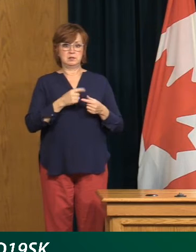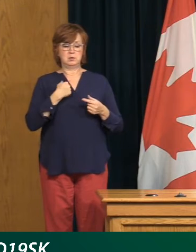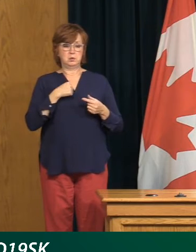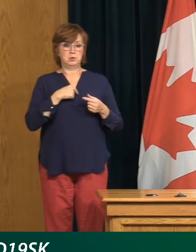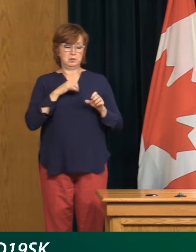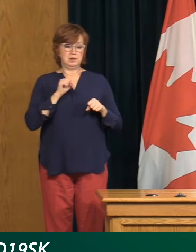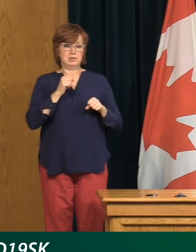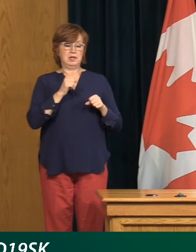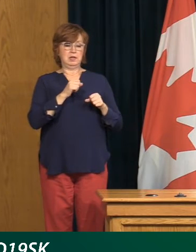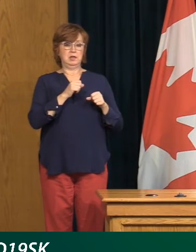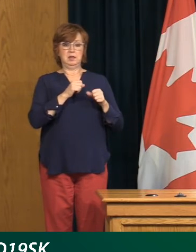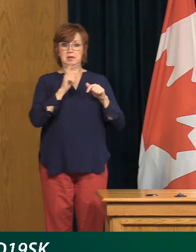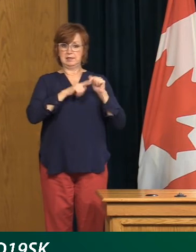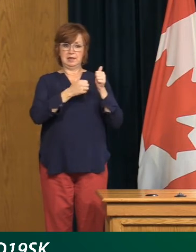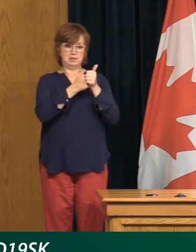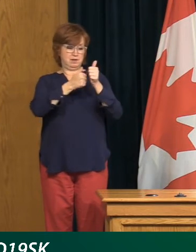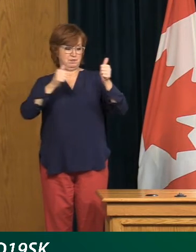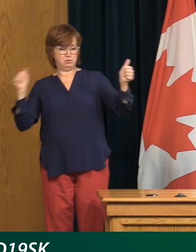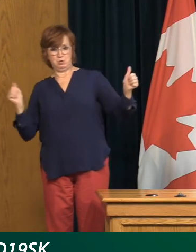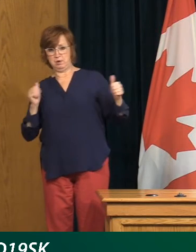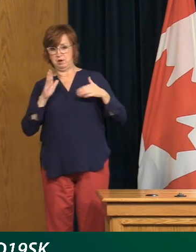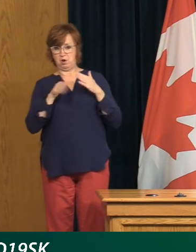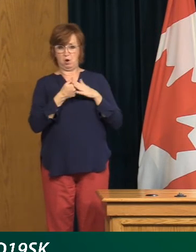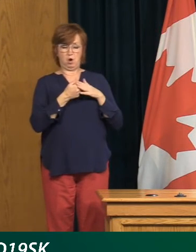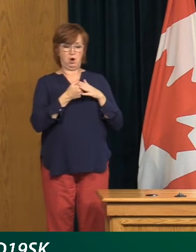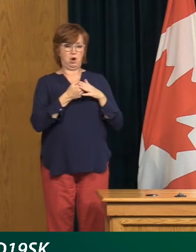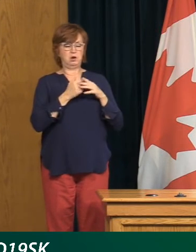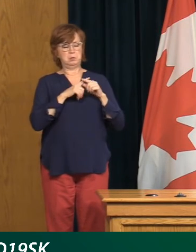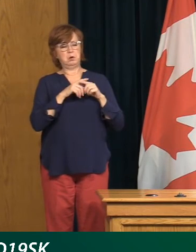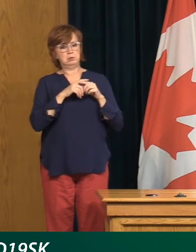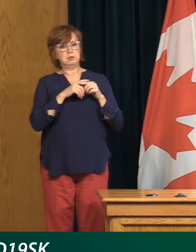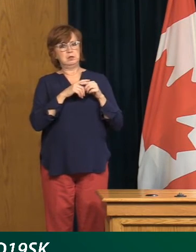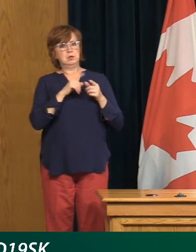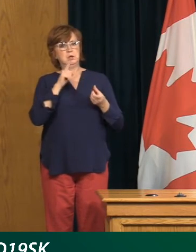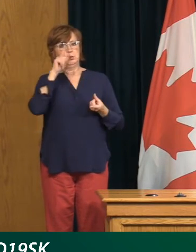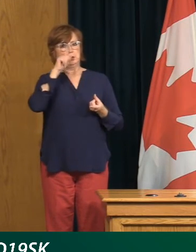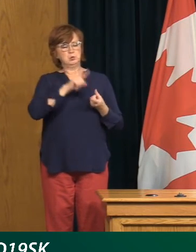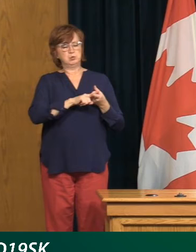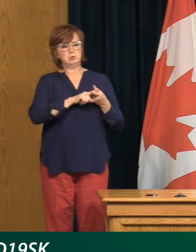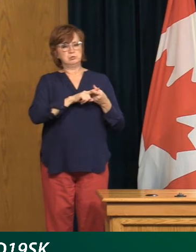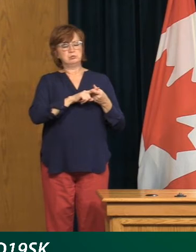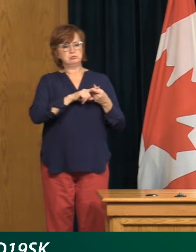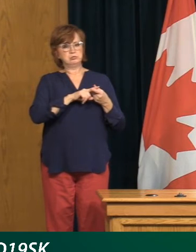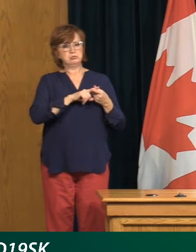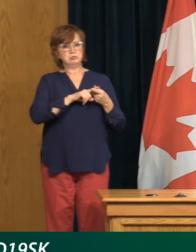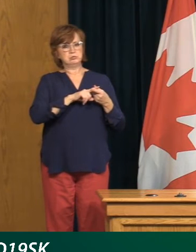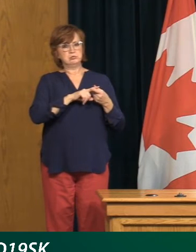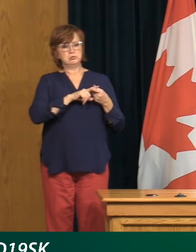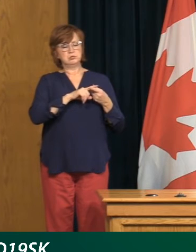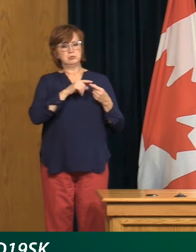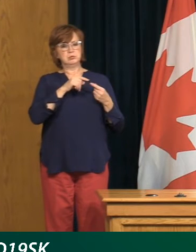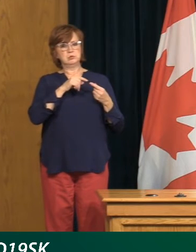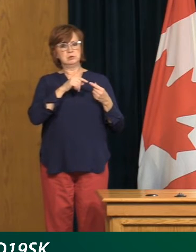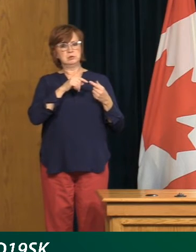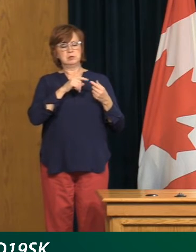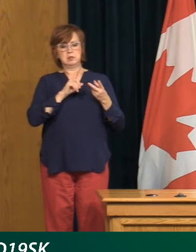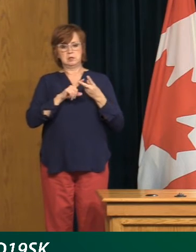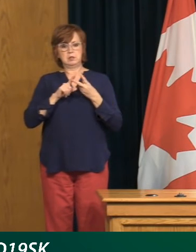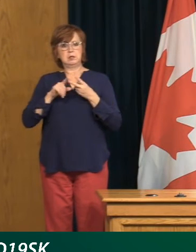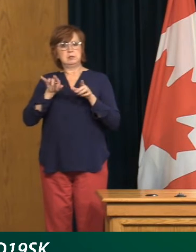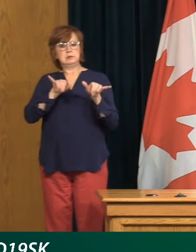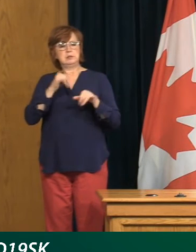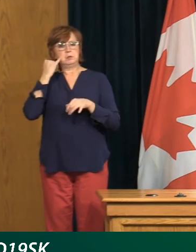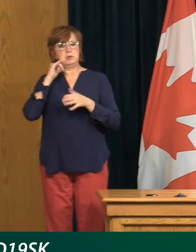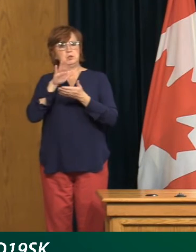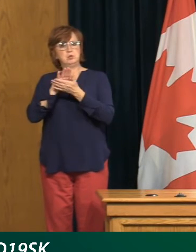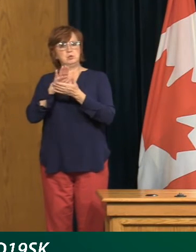example that, for the most part, many workplaces have had very good guidelines, but some workplaces have really stopped practicing